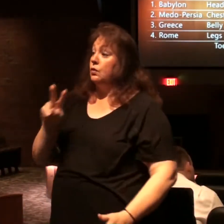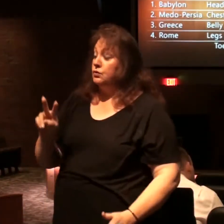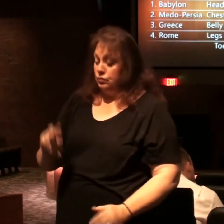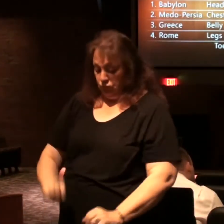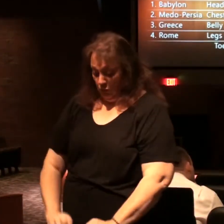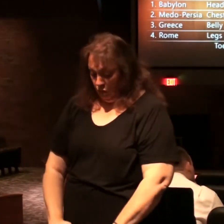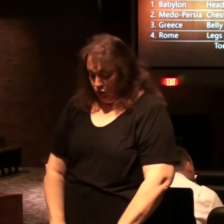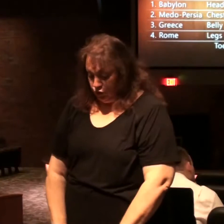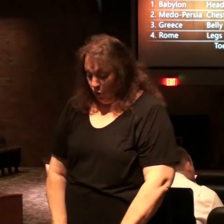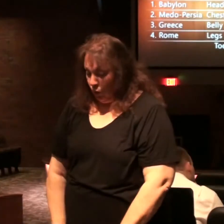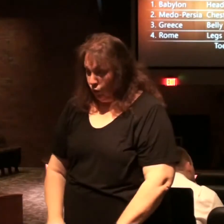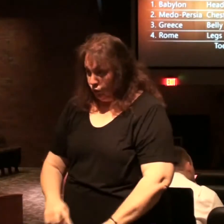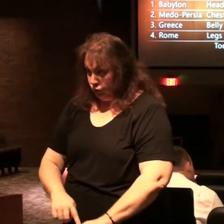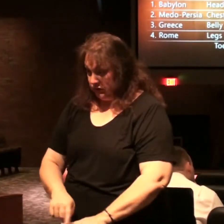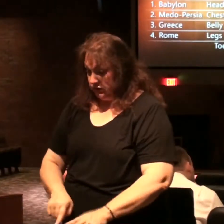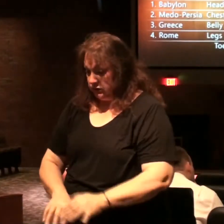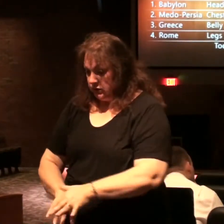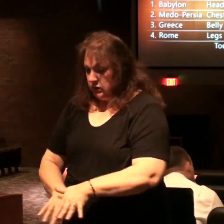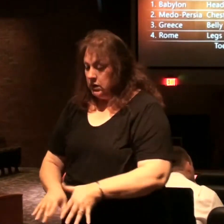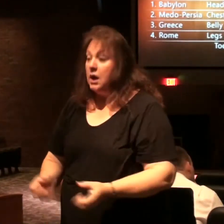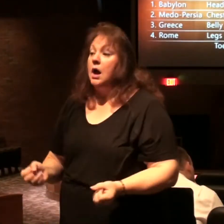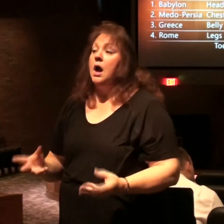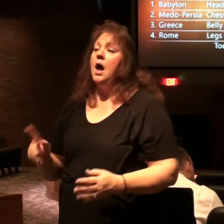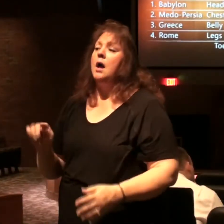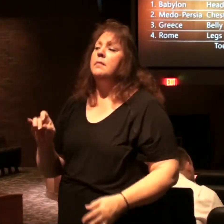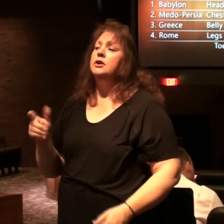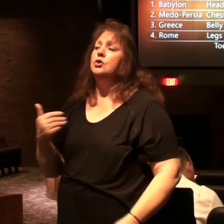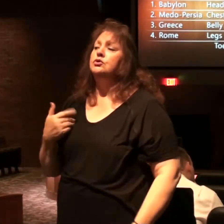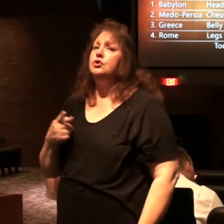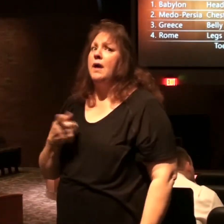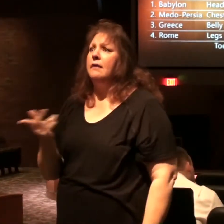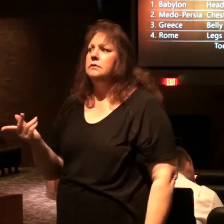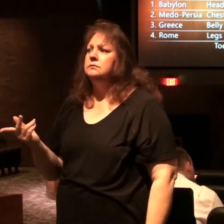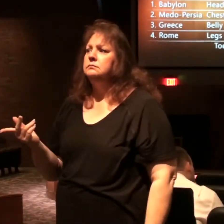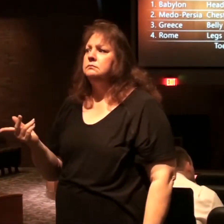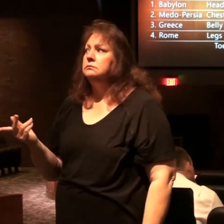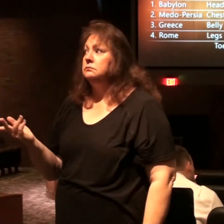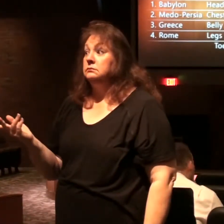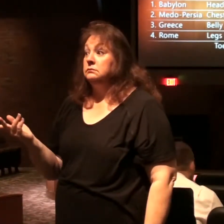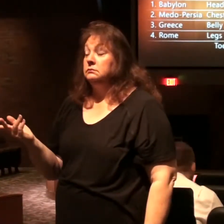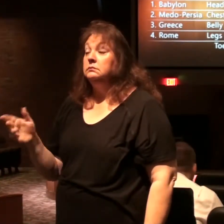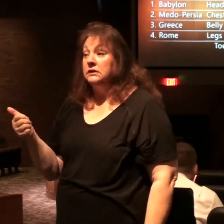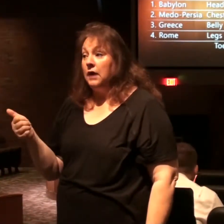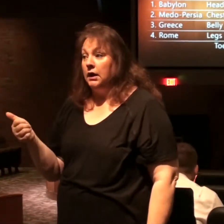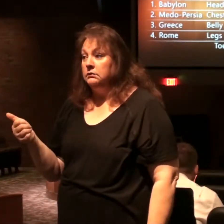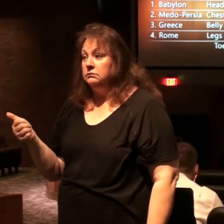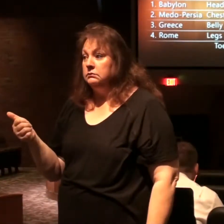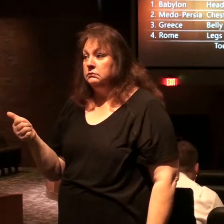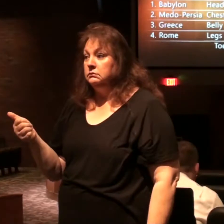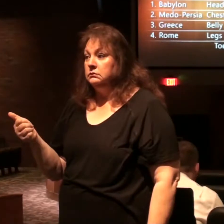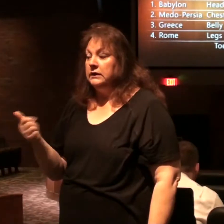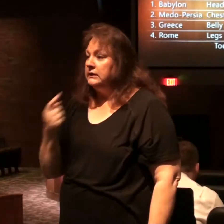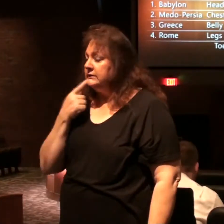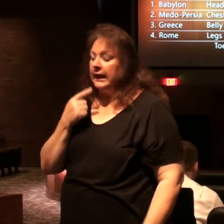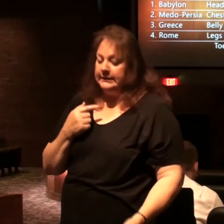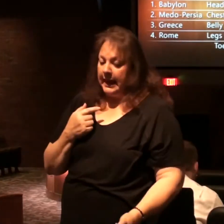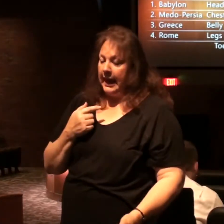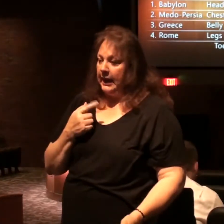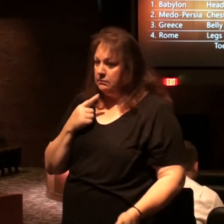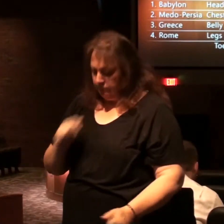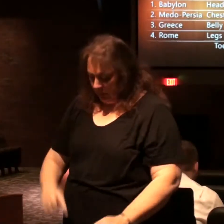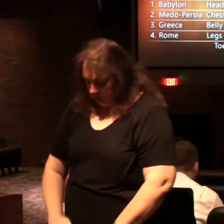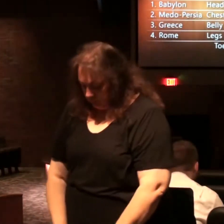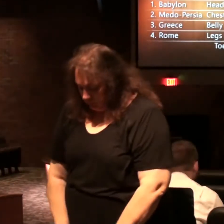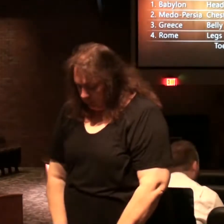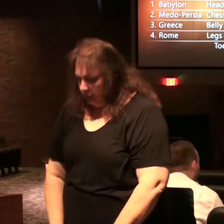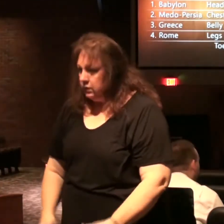the toes of the feet and how many toes do you have on the normal image of a man 10 doesn't say 10 but he's talking about the